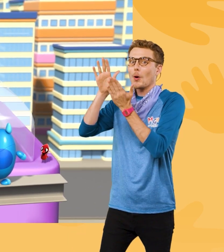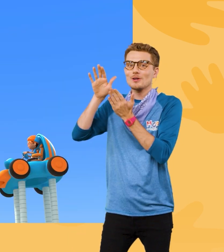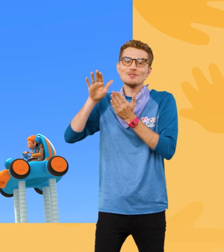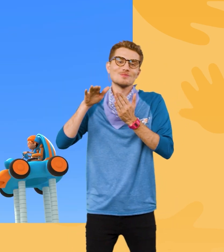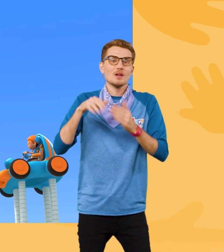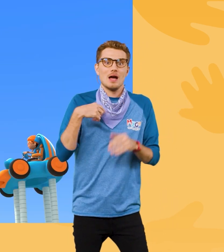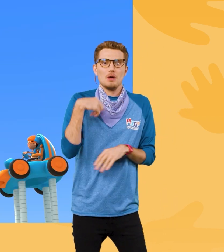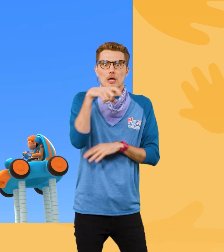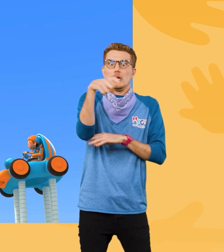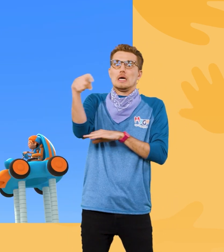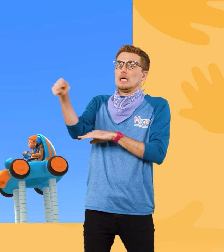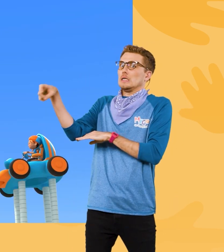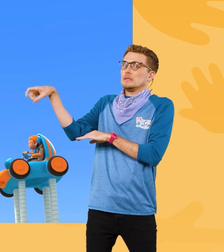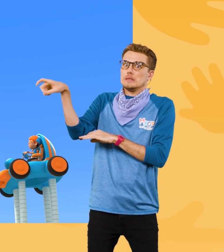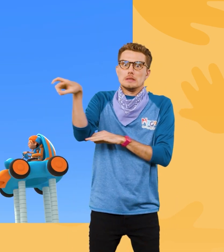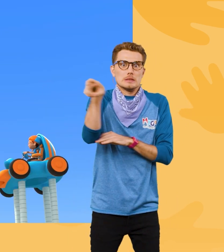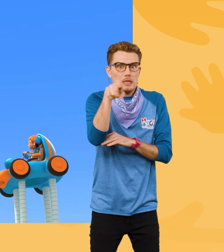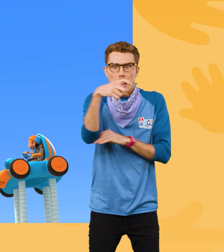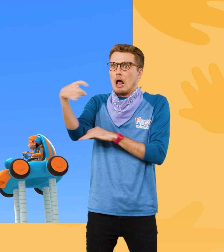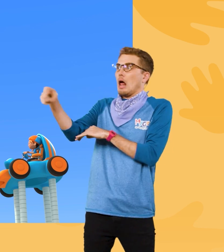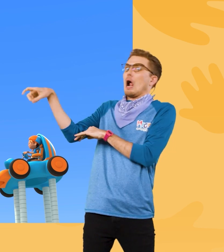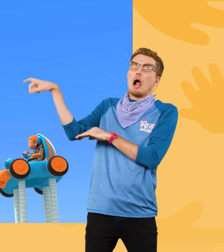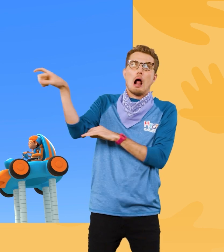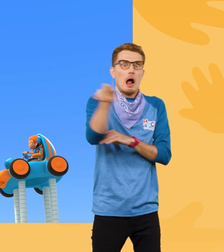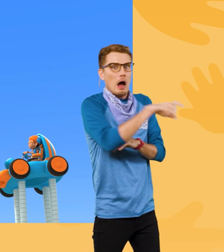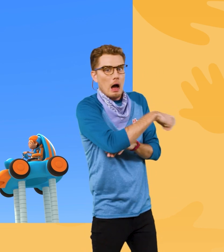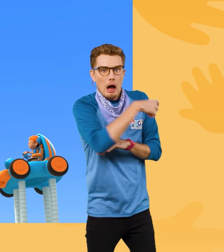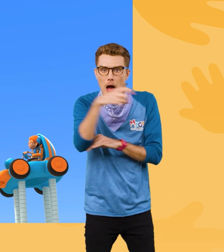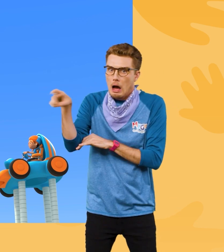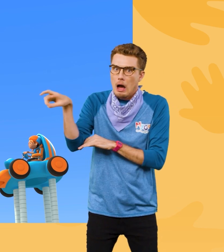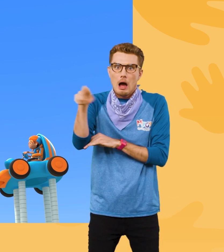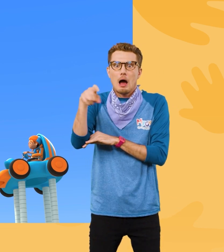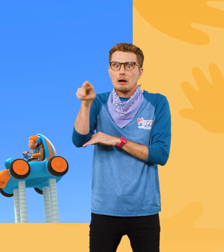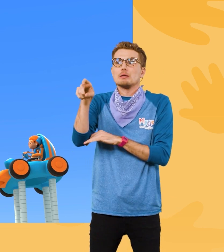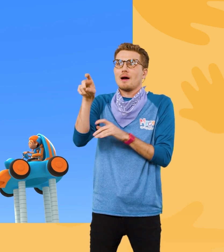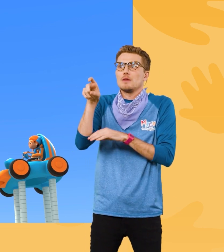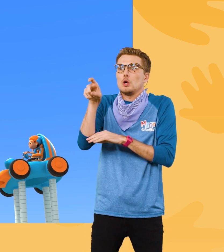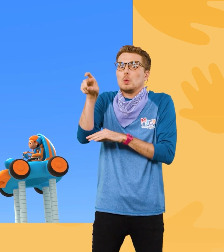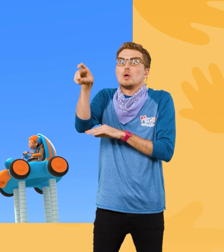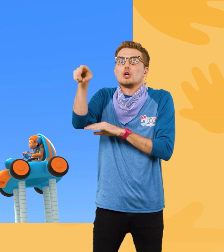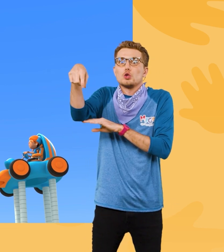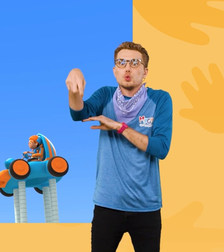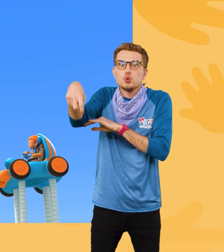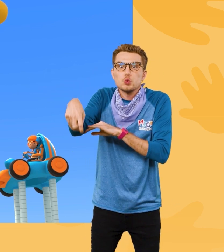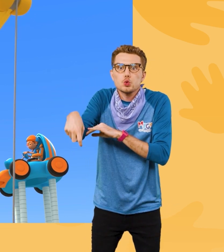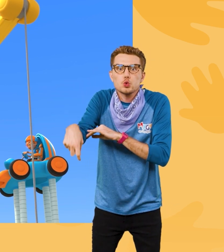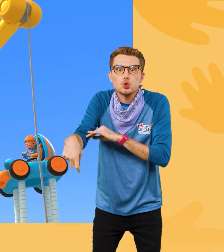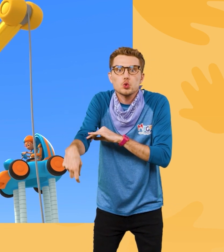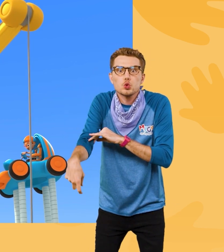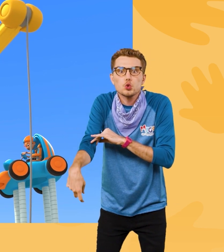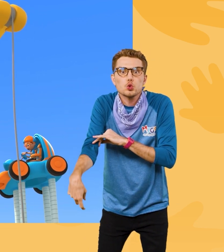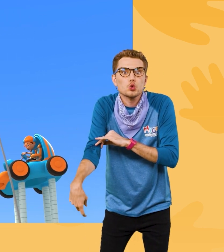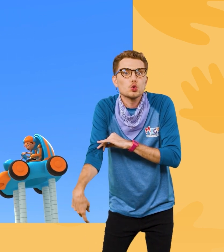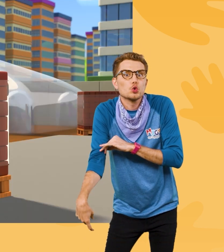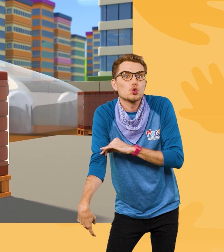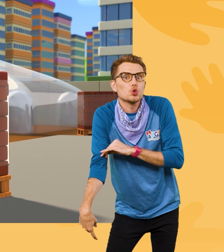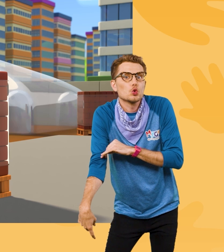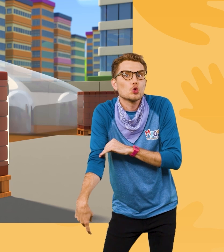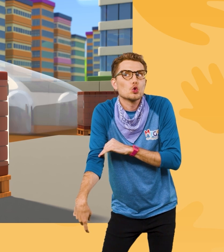I spin my mast, my tall body around, and then I extend my jib down! The jib is my long arm! Now I can